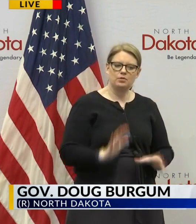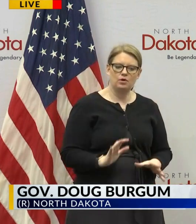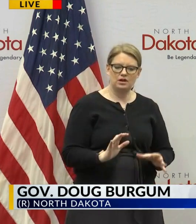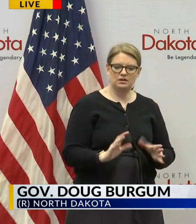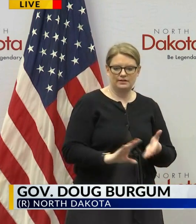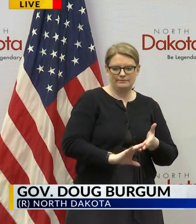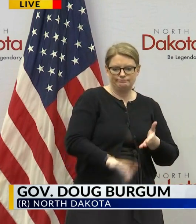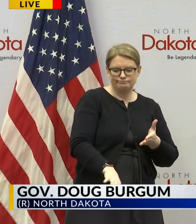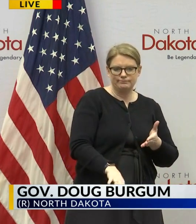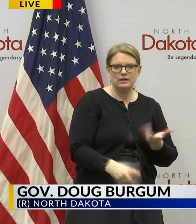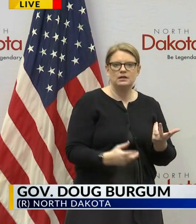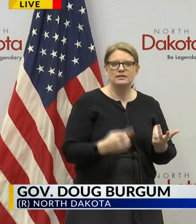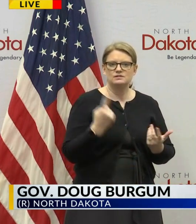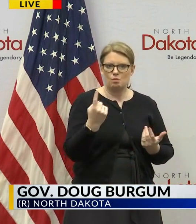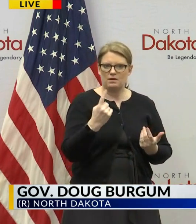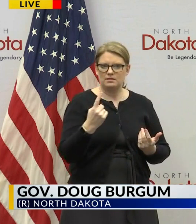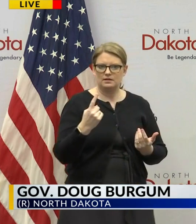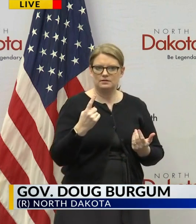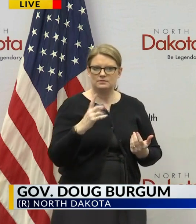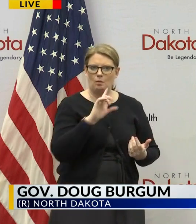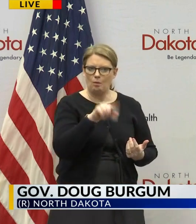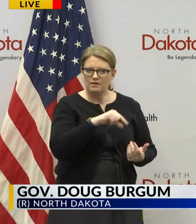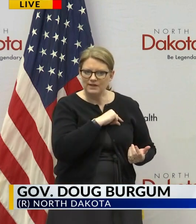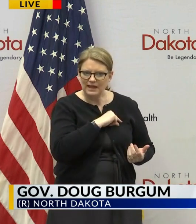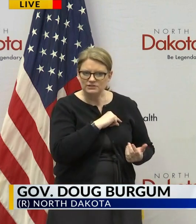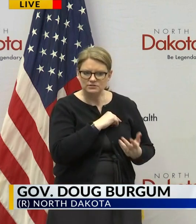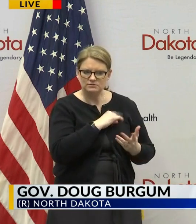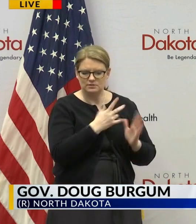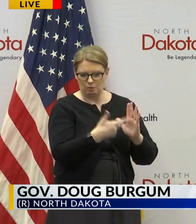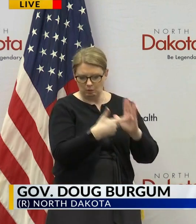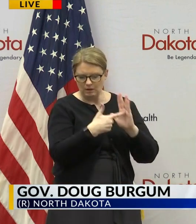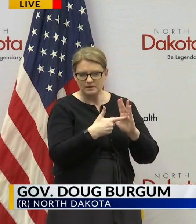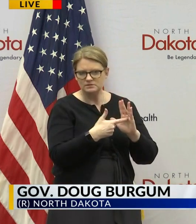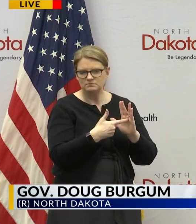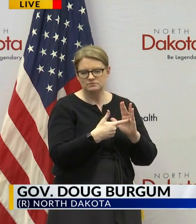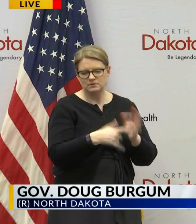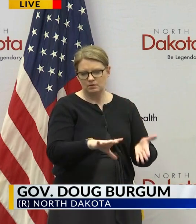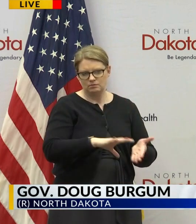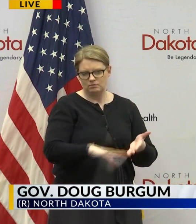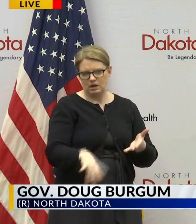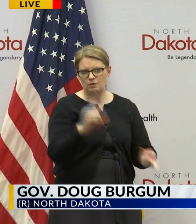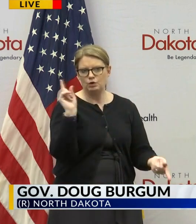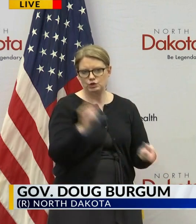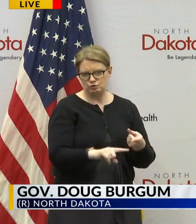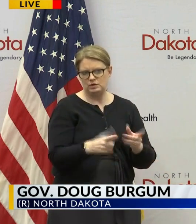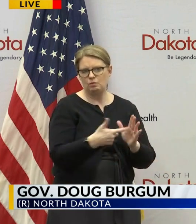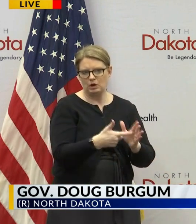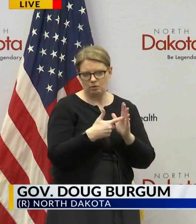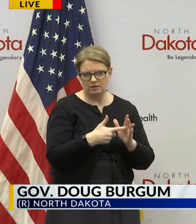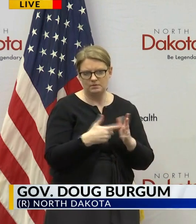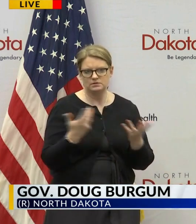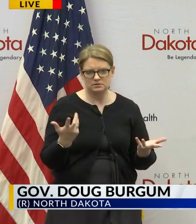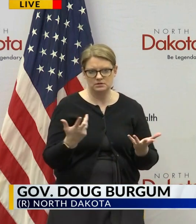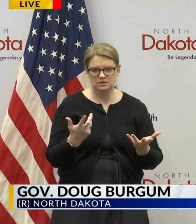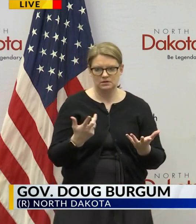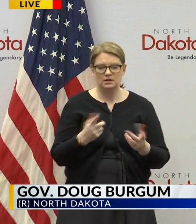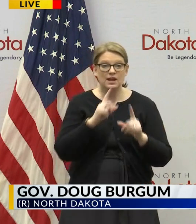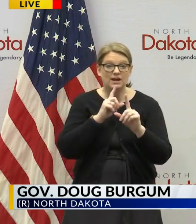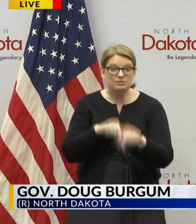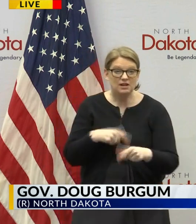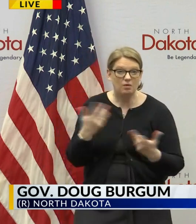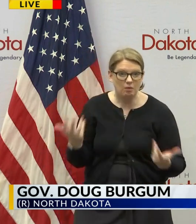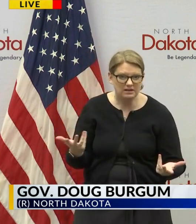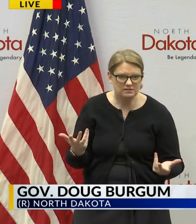qualifications that were we're waiving or reducing requirements there and the net result of all this is a